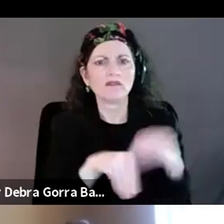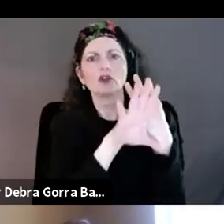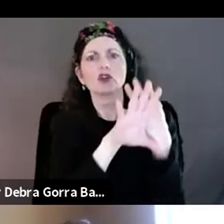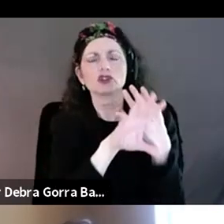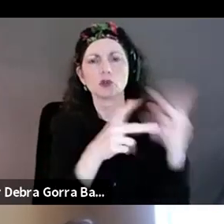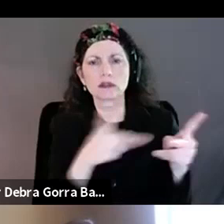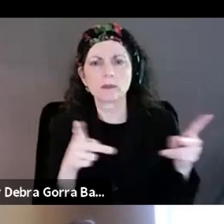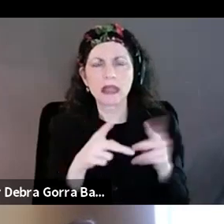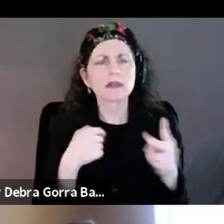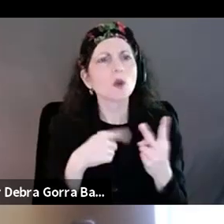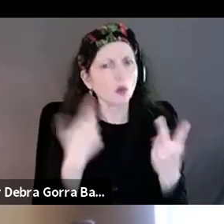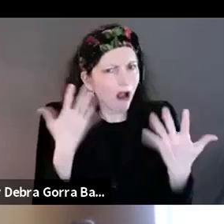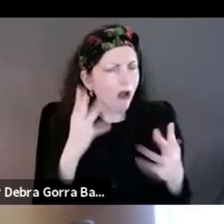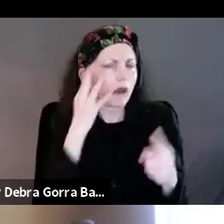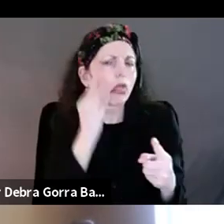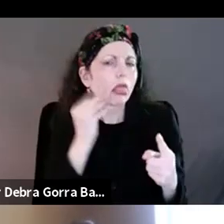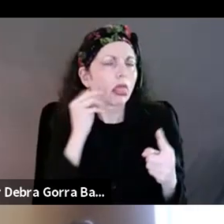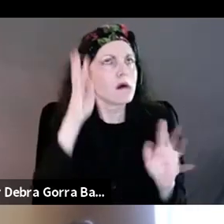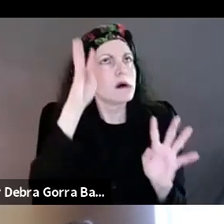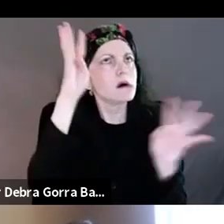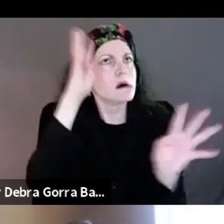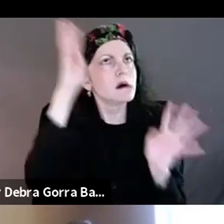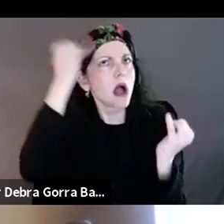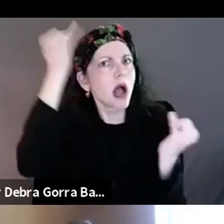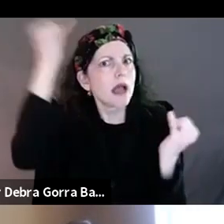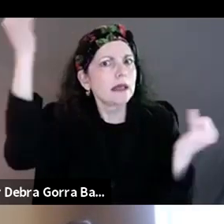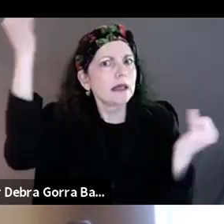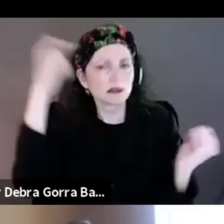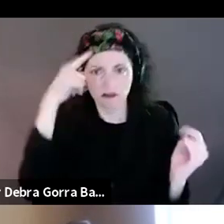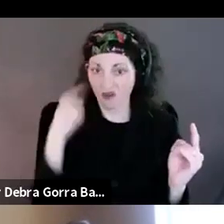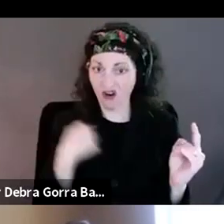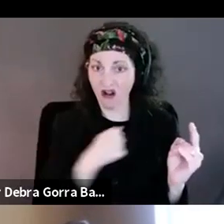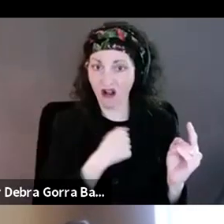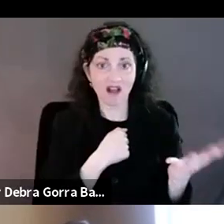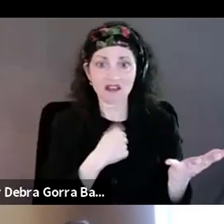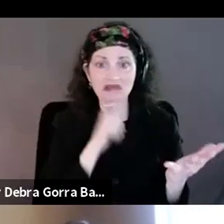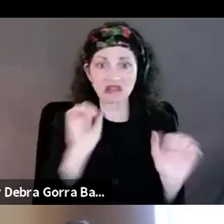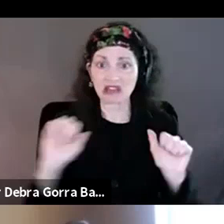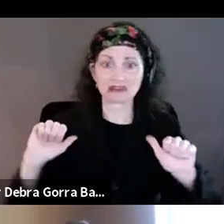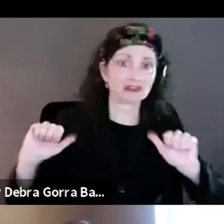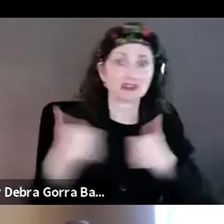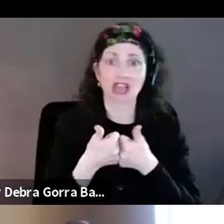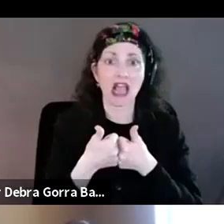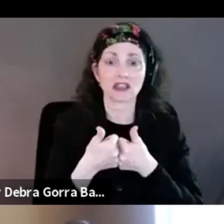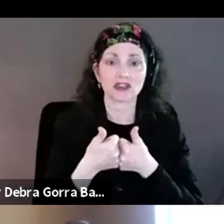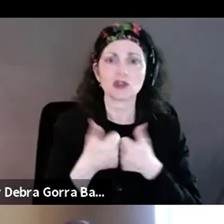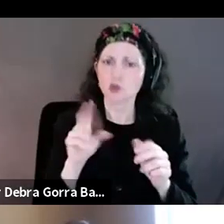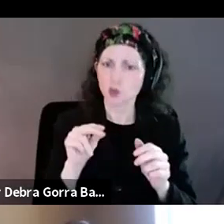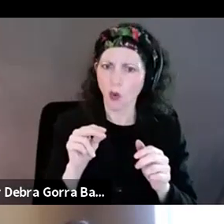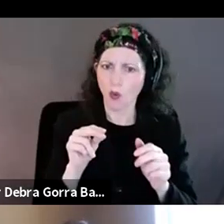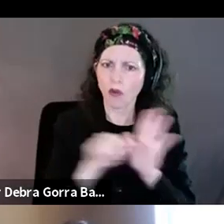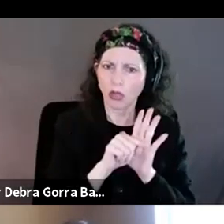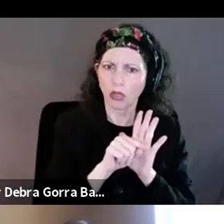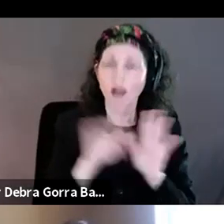new ideas and all of this. And so for us, it wasn't even a challenge. It was an opportunity. You know,